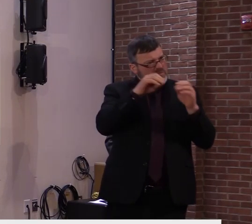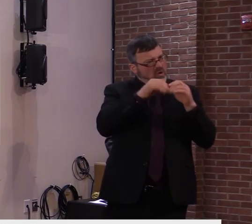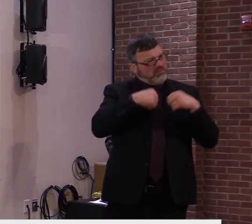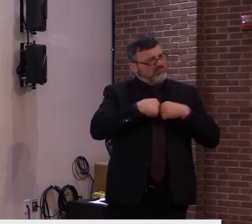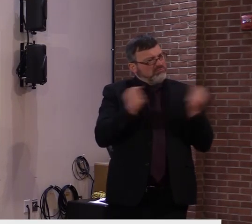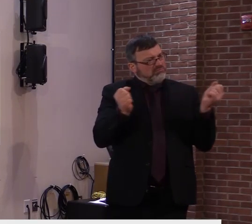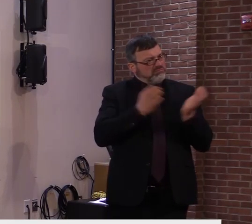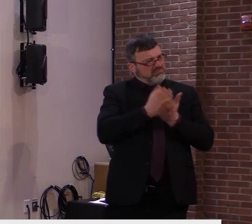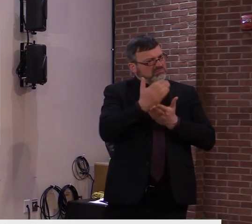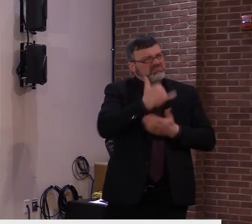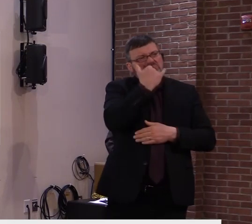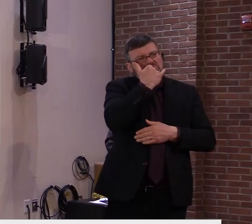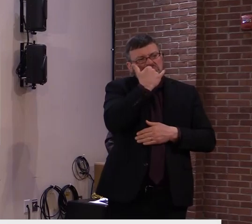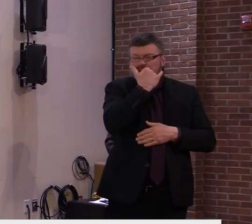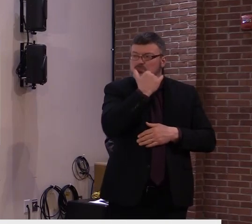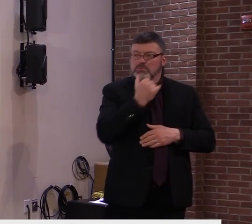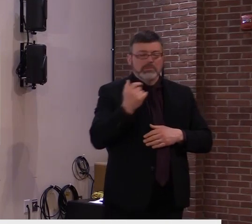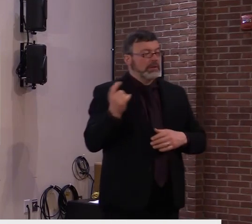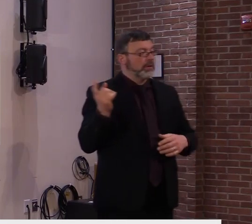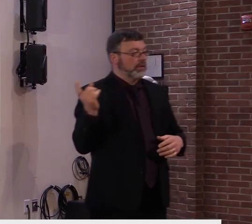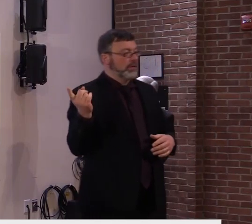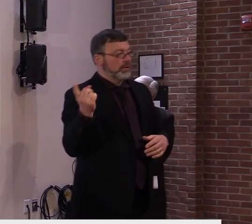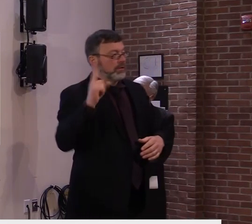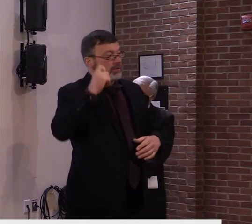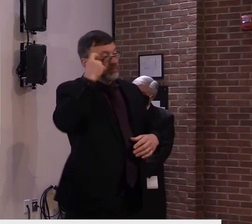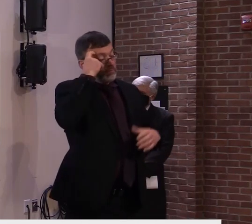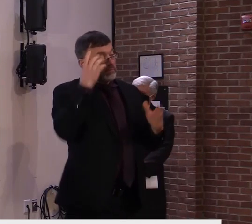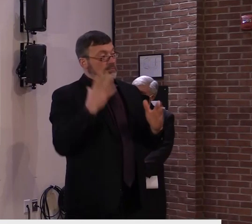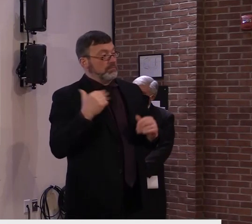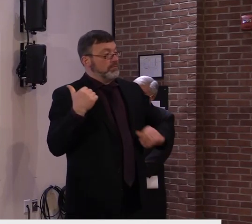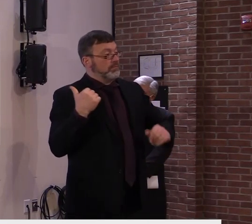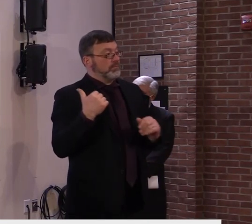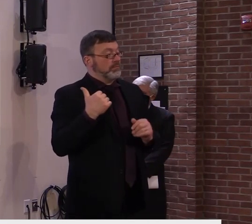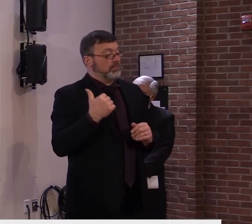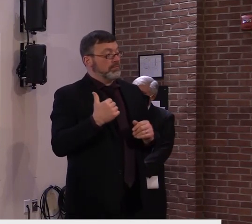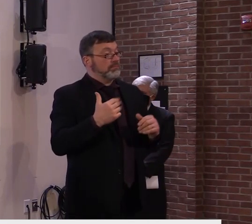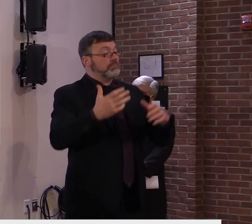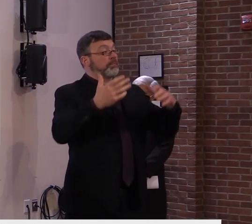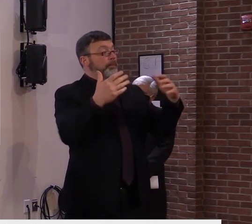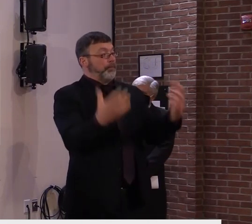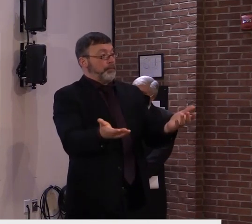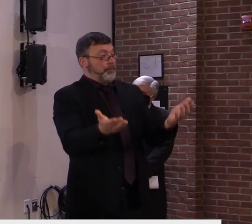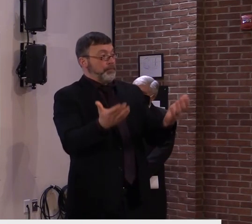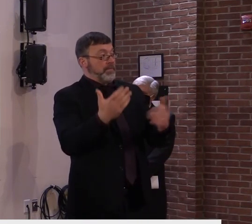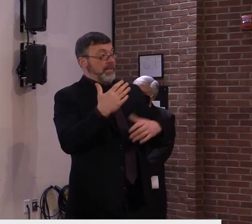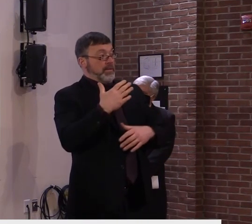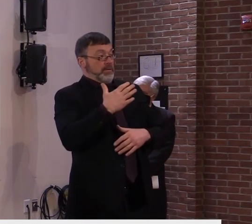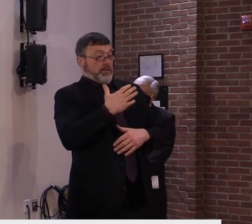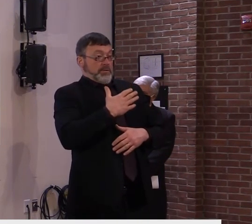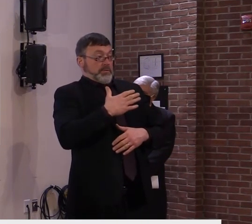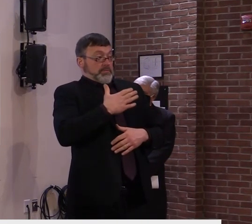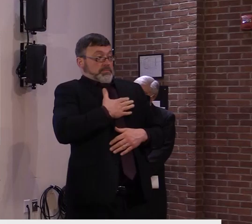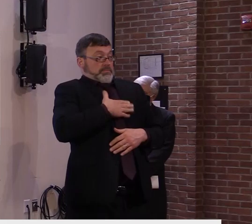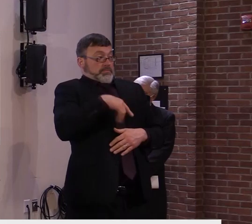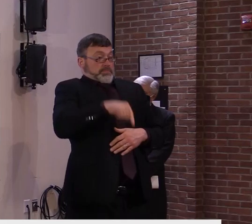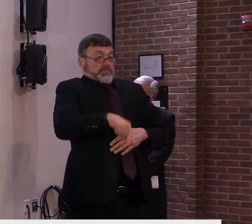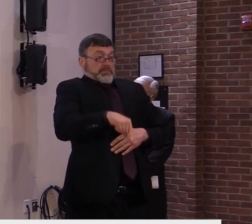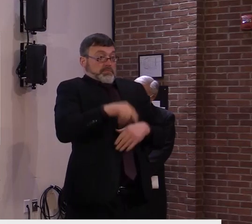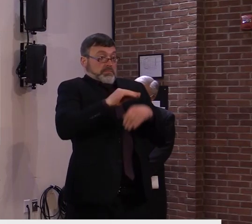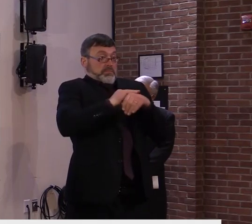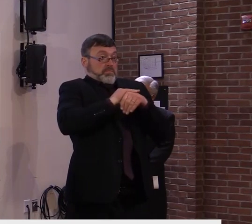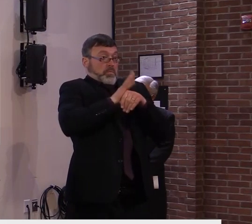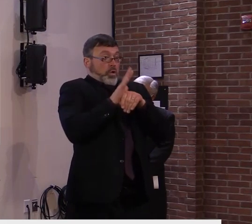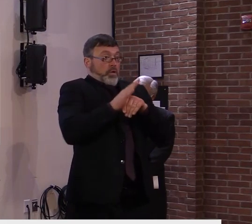new normal that we've seen across the region. But from my standpoint, we're trying to